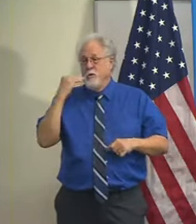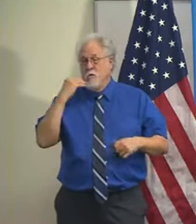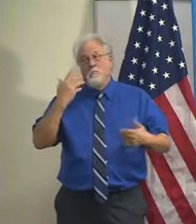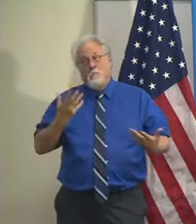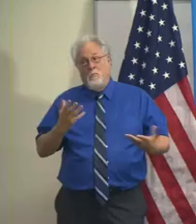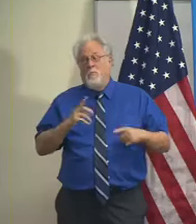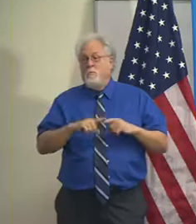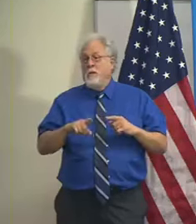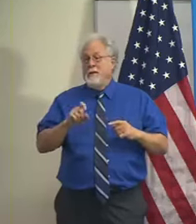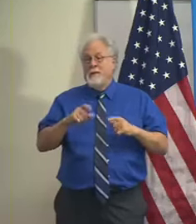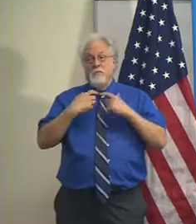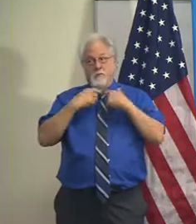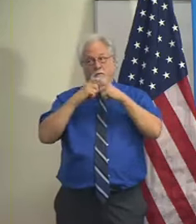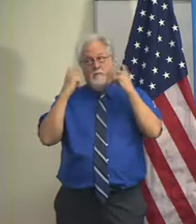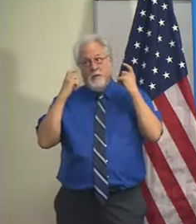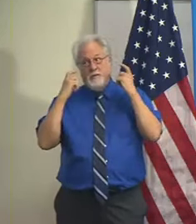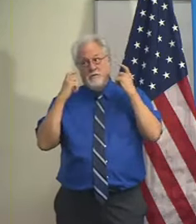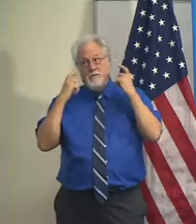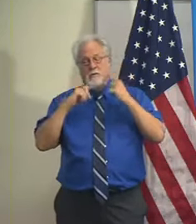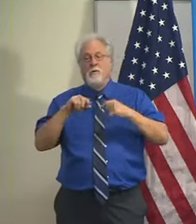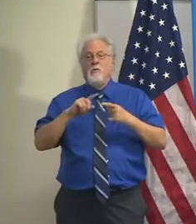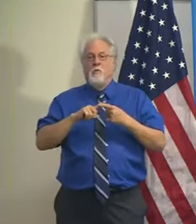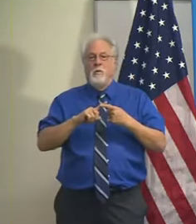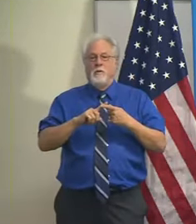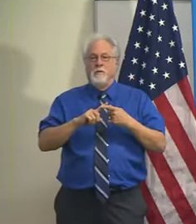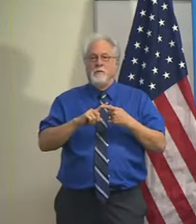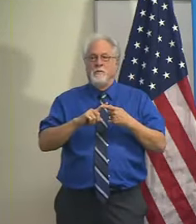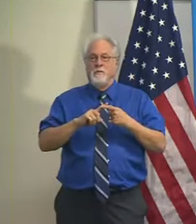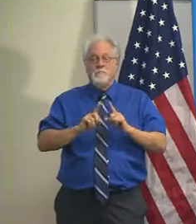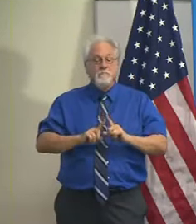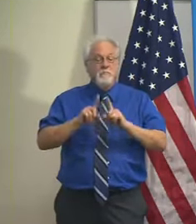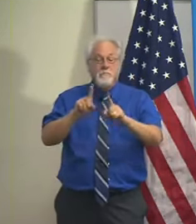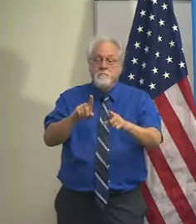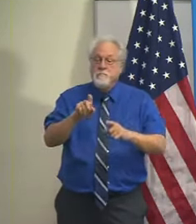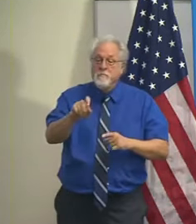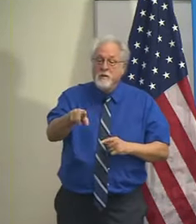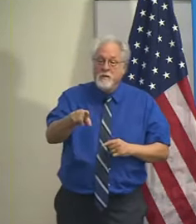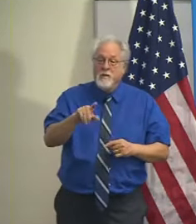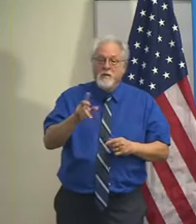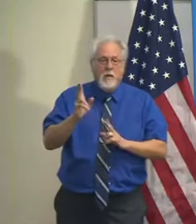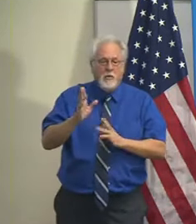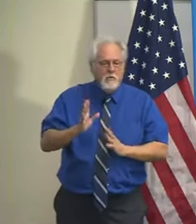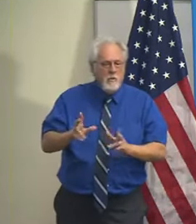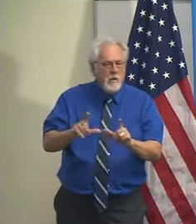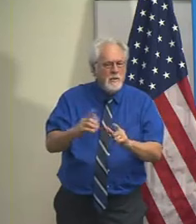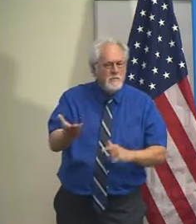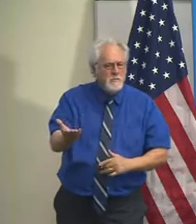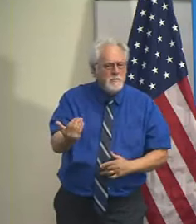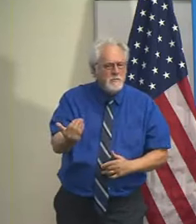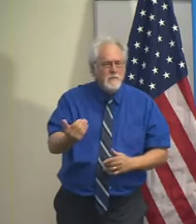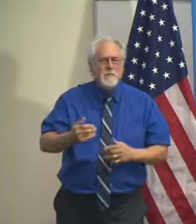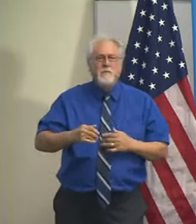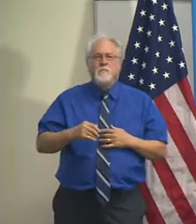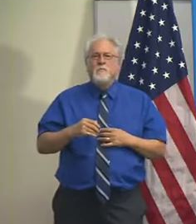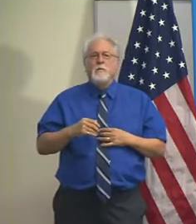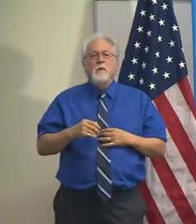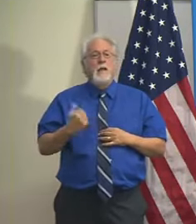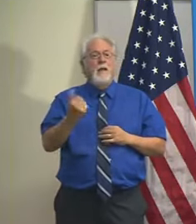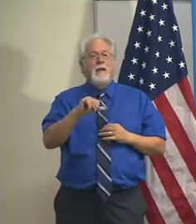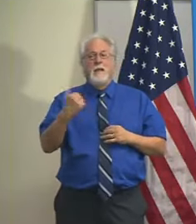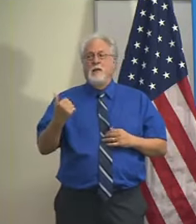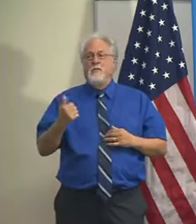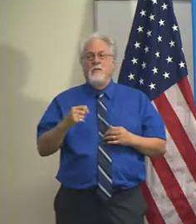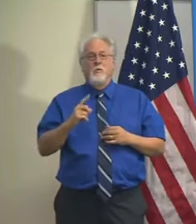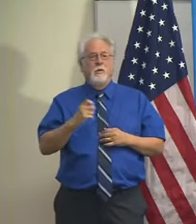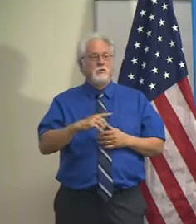but they do need to have their mask on, uh, when, when they go and ask that hunter for a license. Any other,